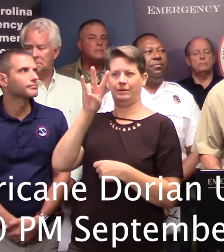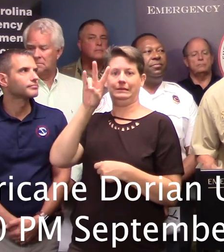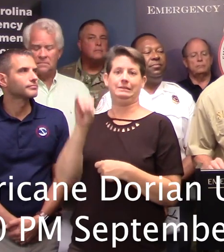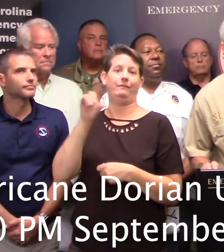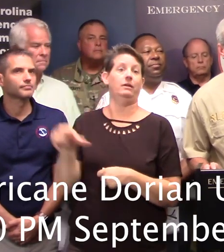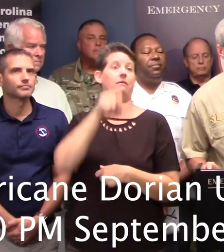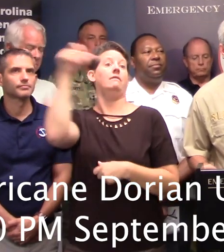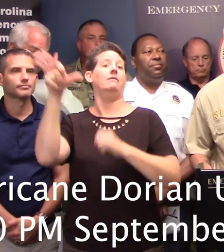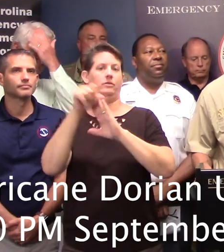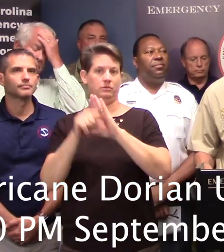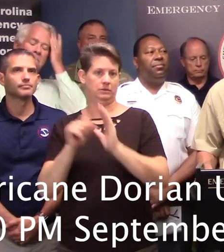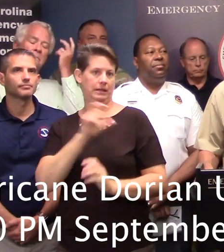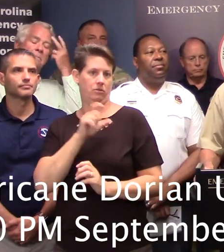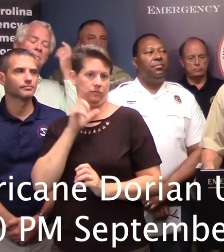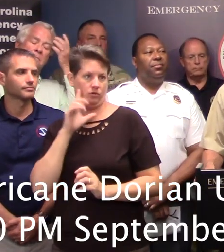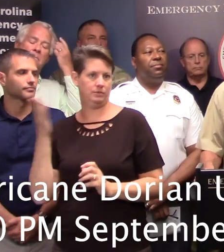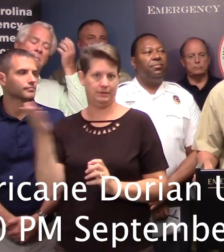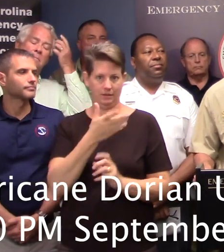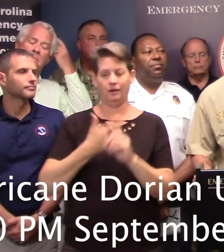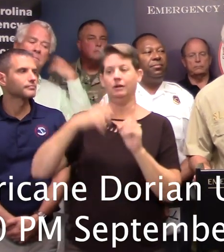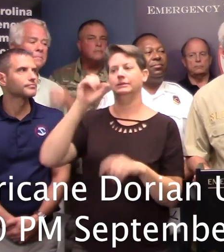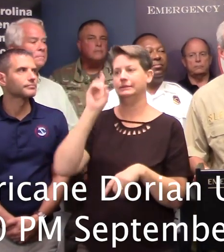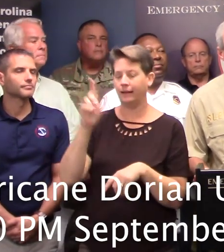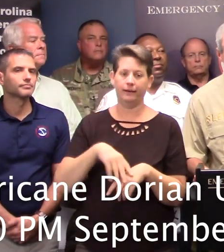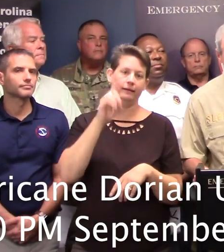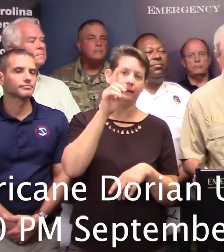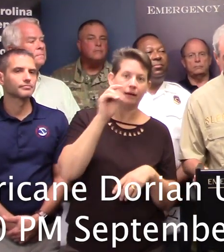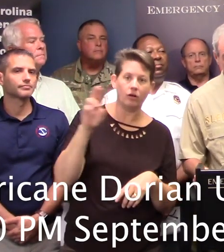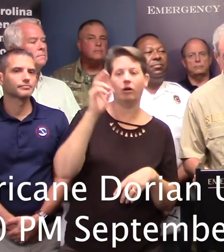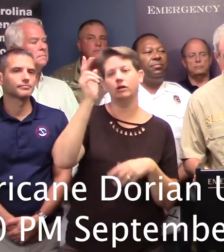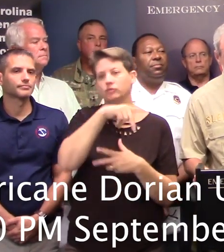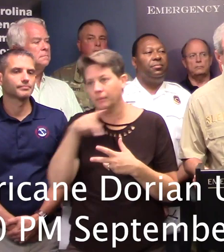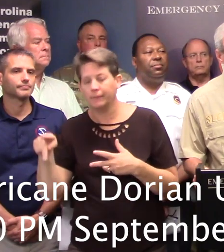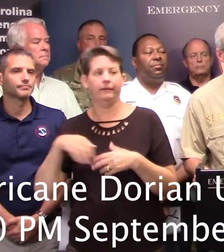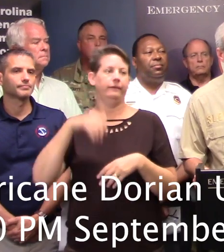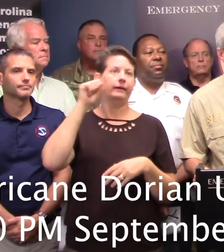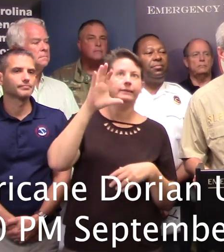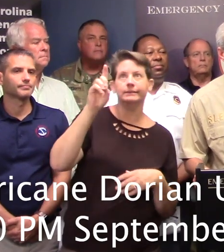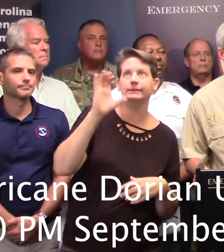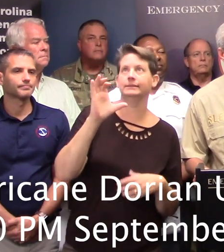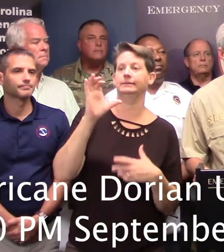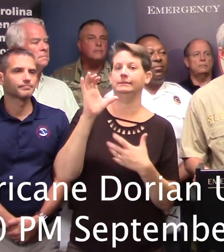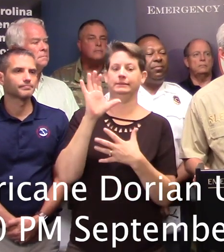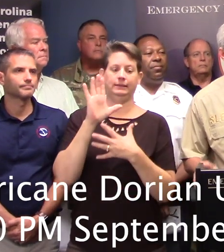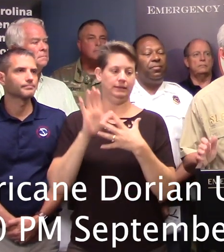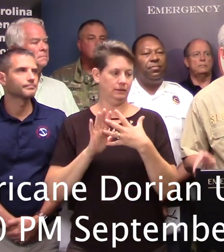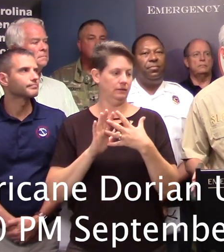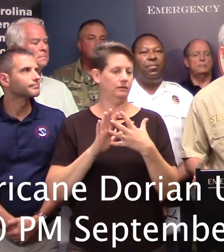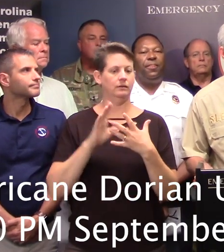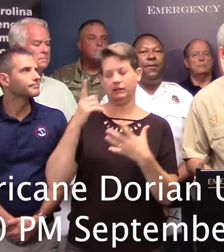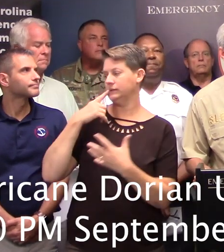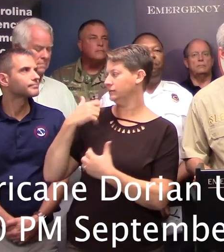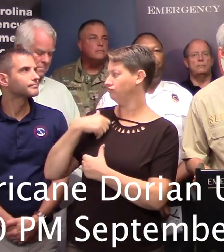other state law enforcement officers from SLED, DNR, Triple P, SCDC, and then, as the